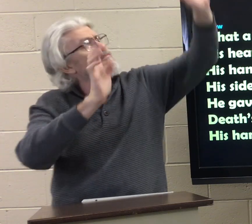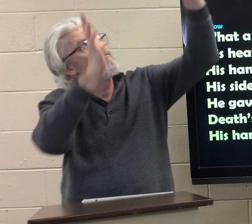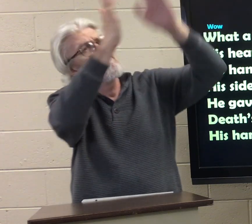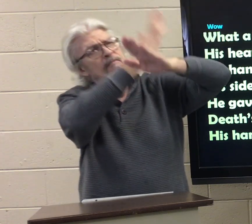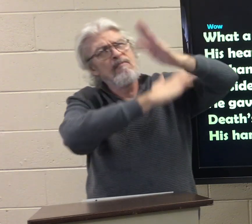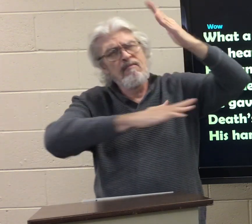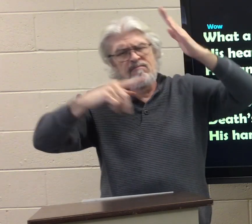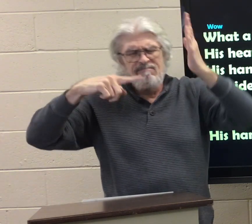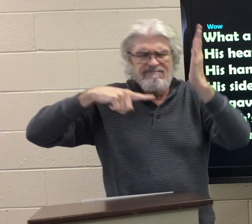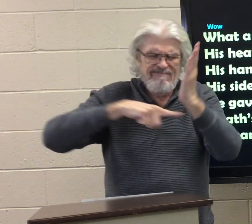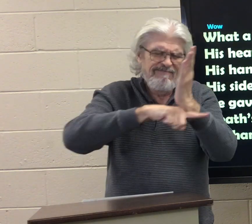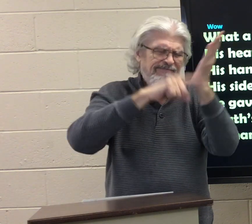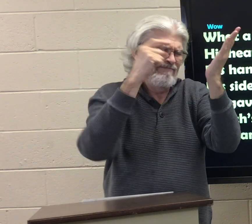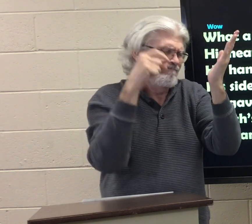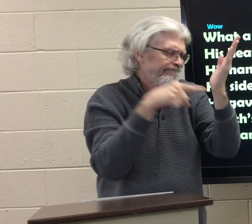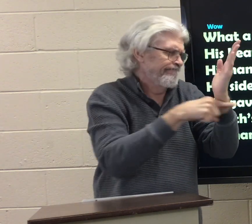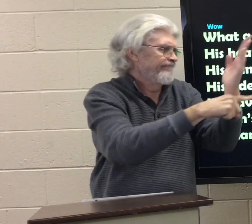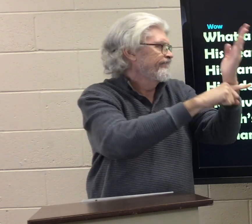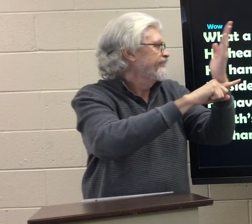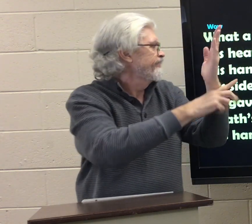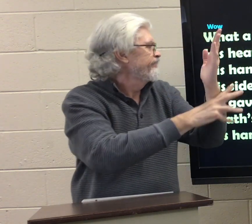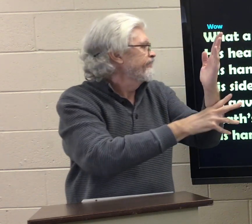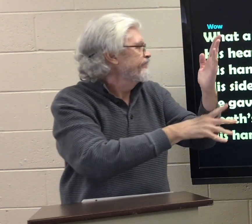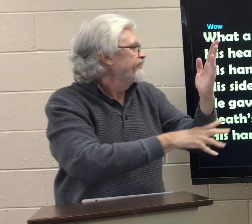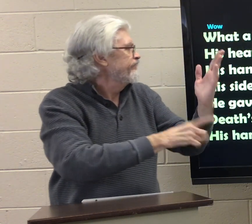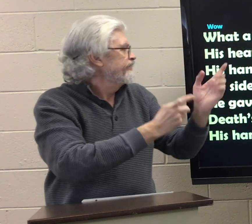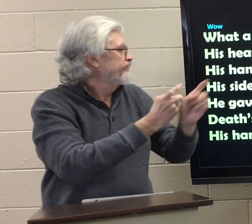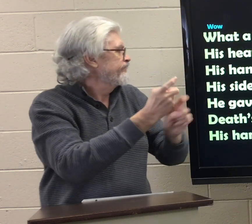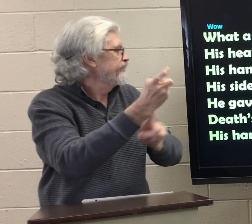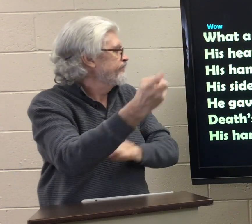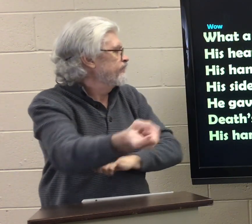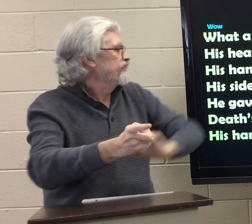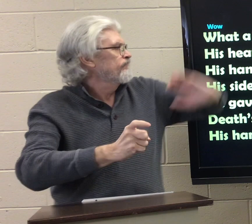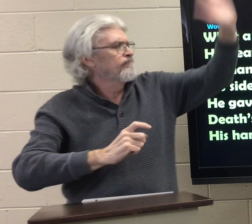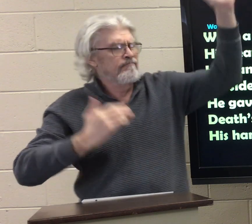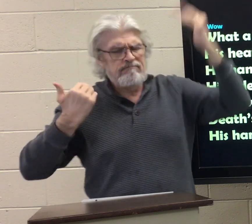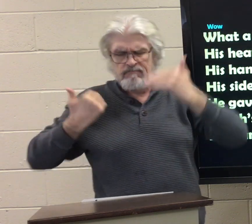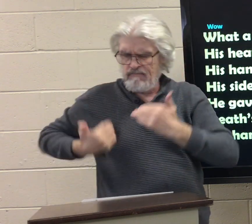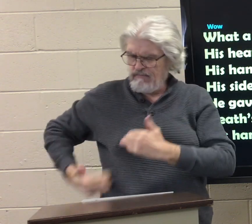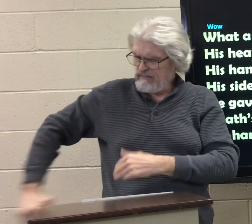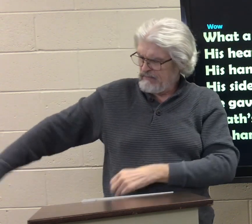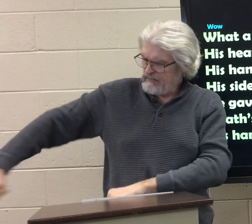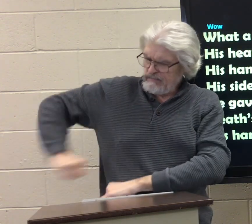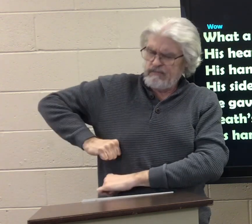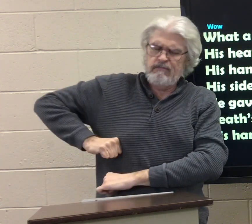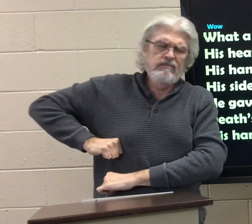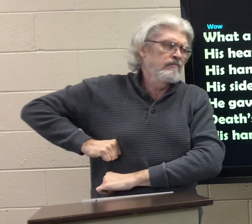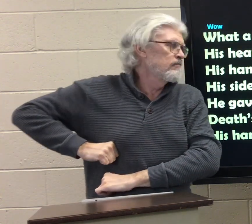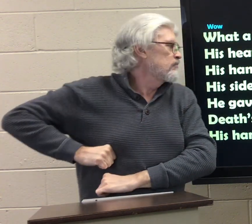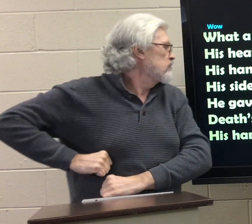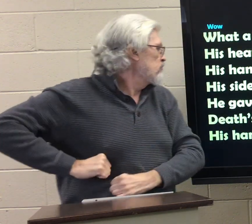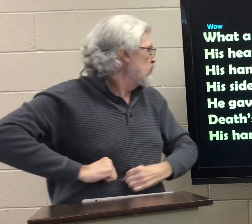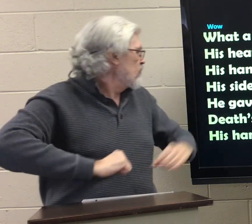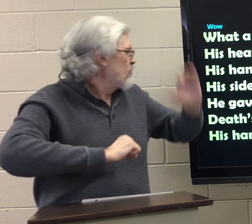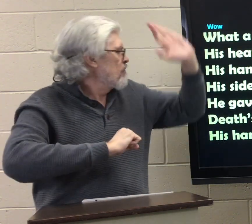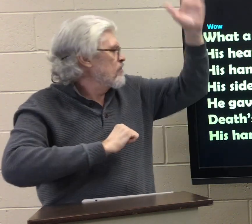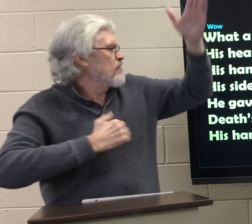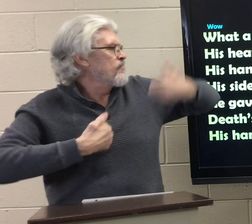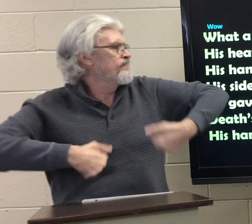His hands were nail scarred. His side was riven. He